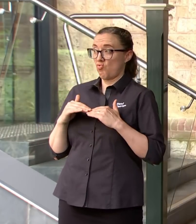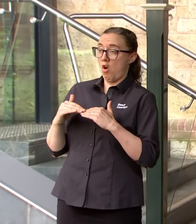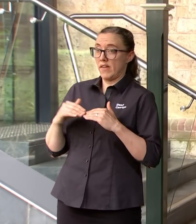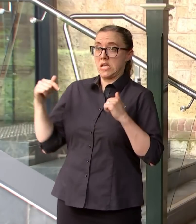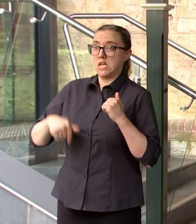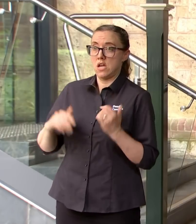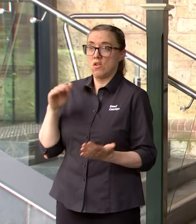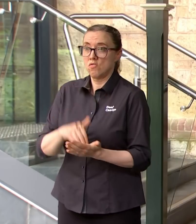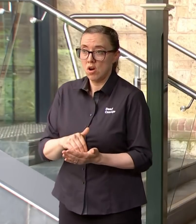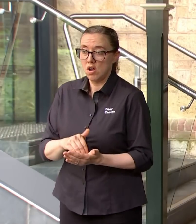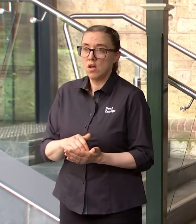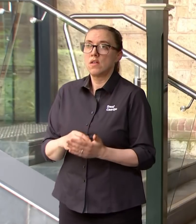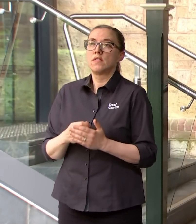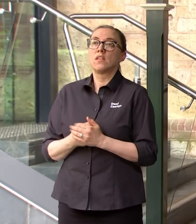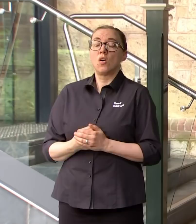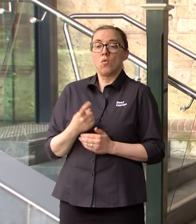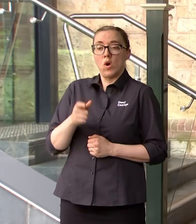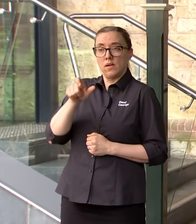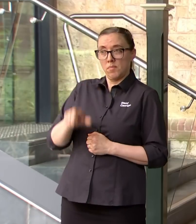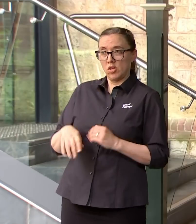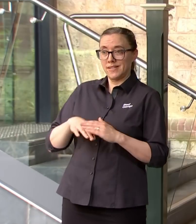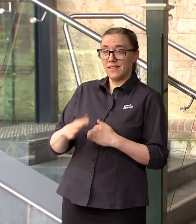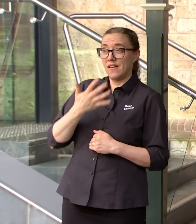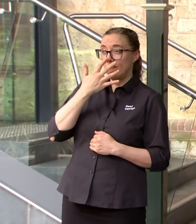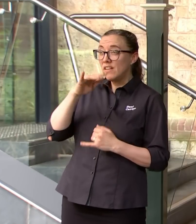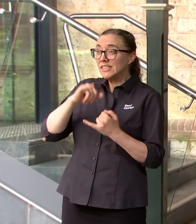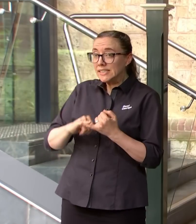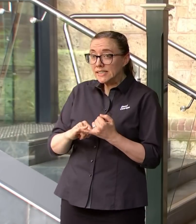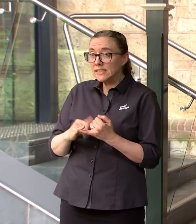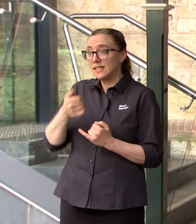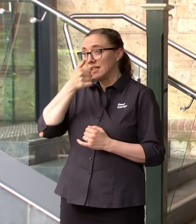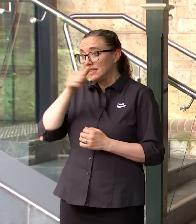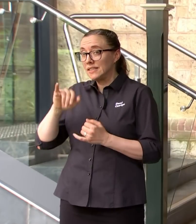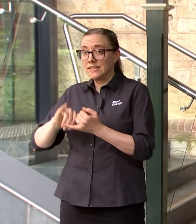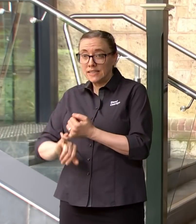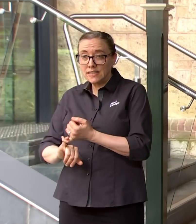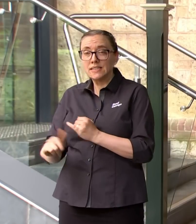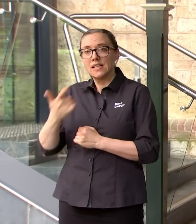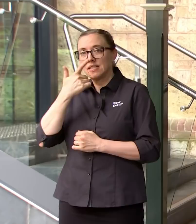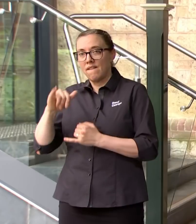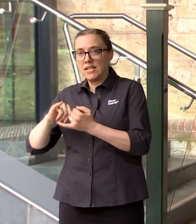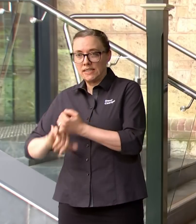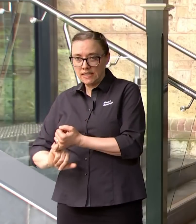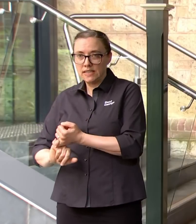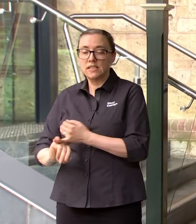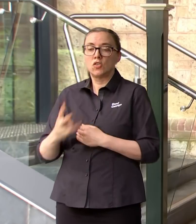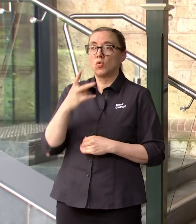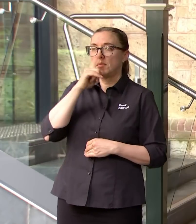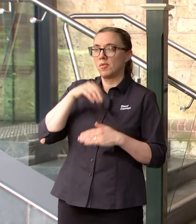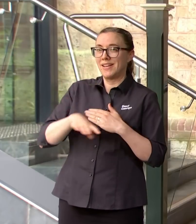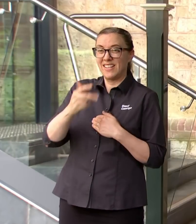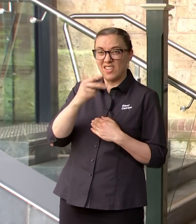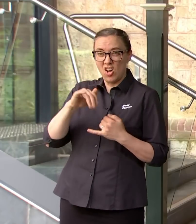one person in their 50s one in their 60s one in their 70s and two in their 90s no I don't